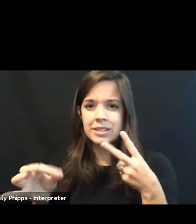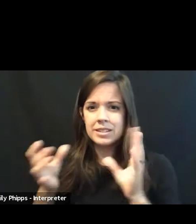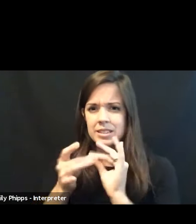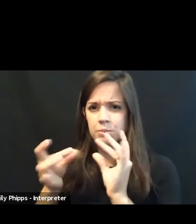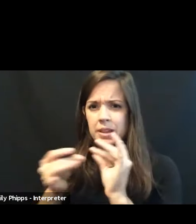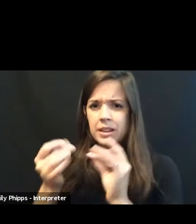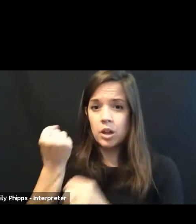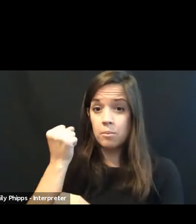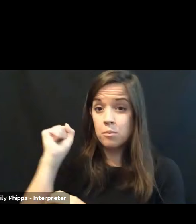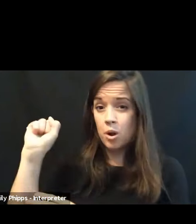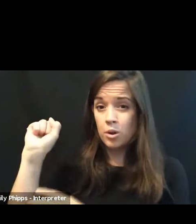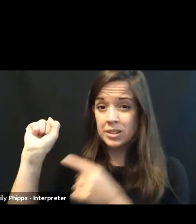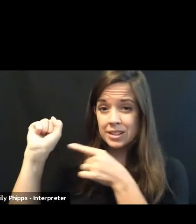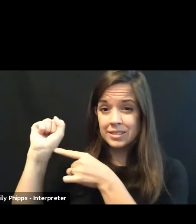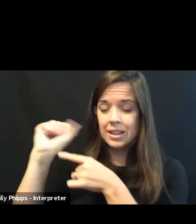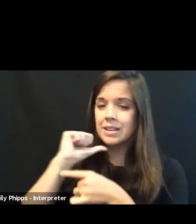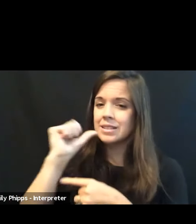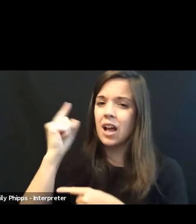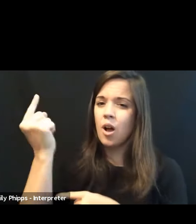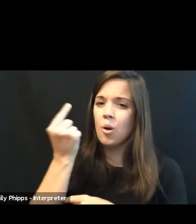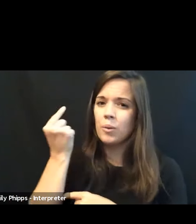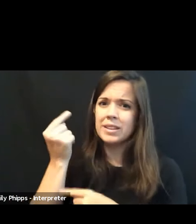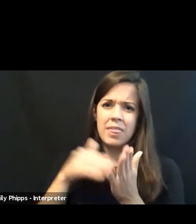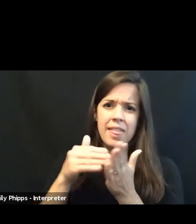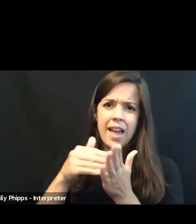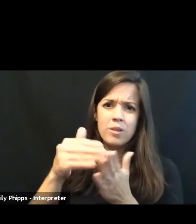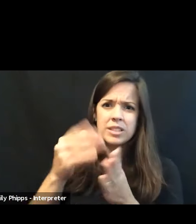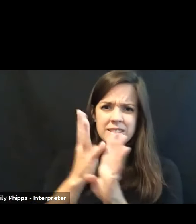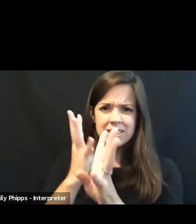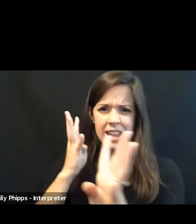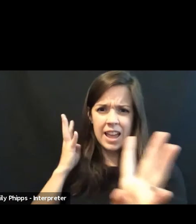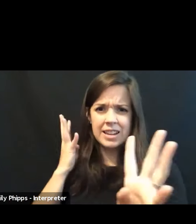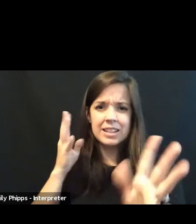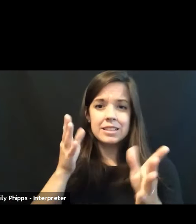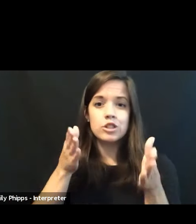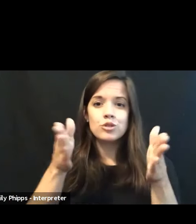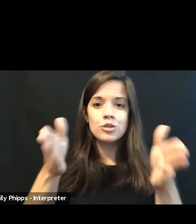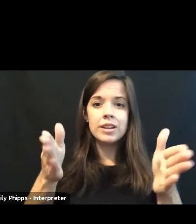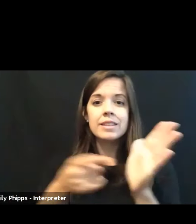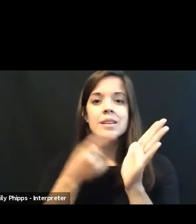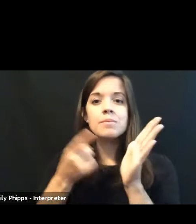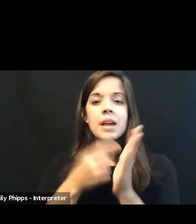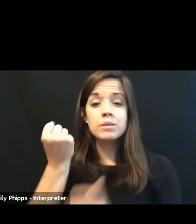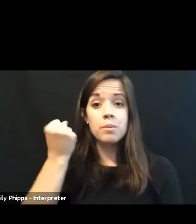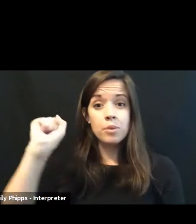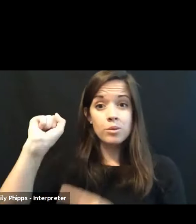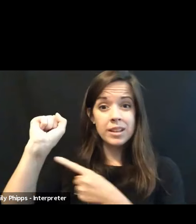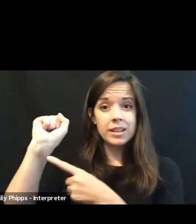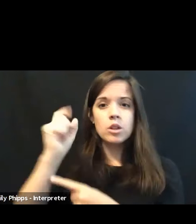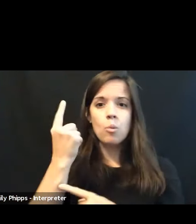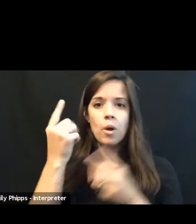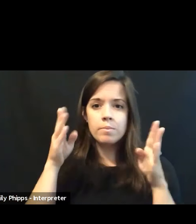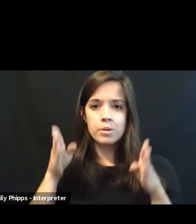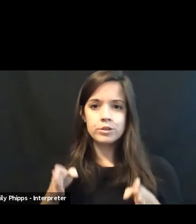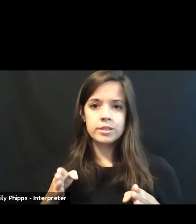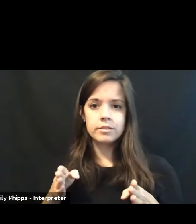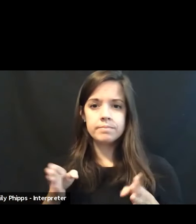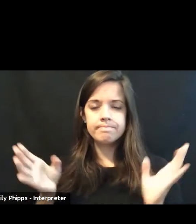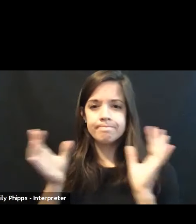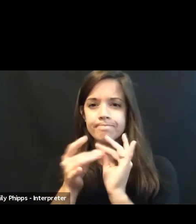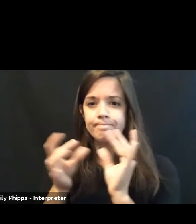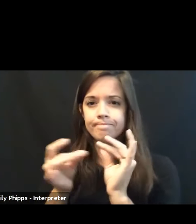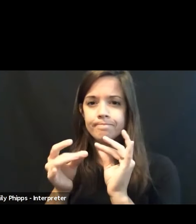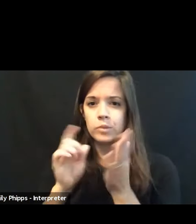isn't always thousands in the street. Sometimes protest is that single person who speaks or